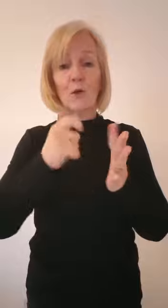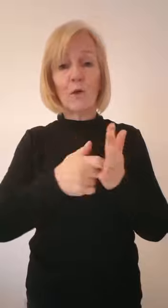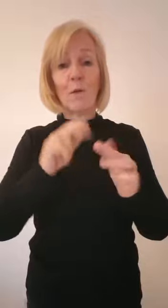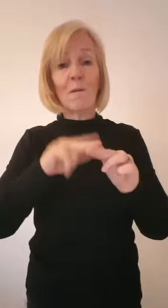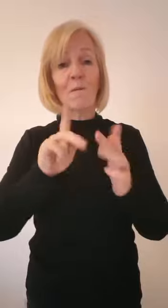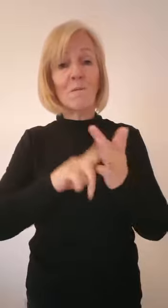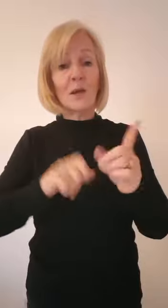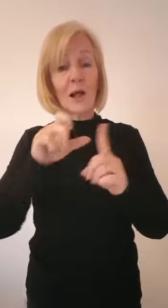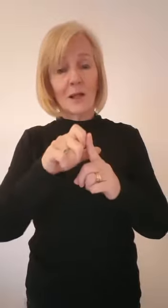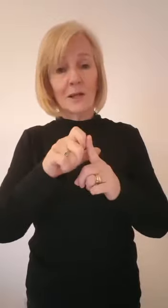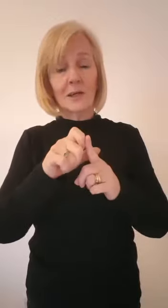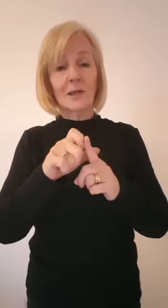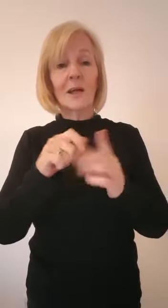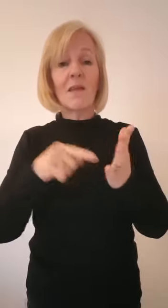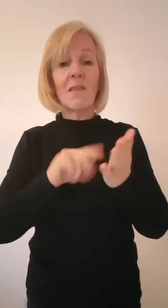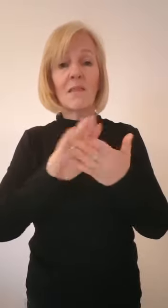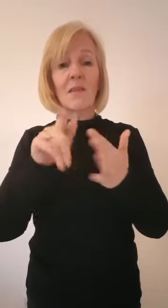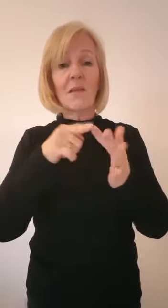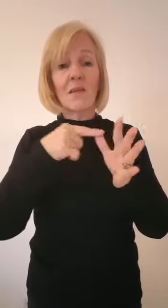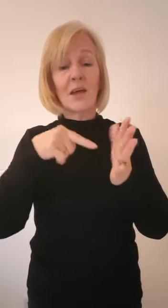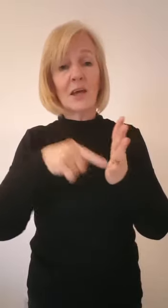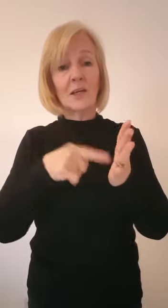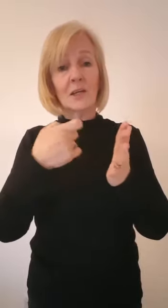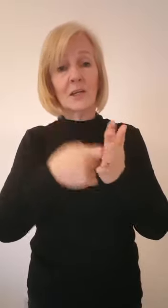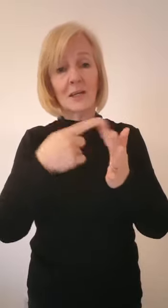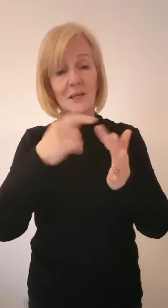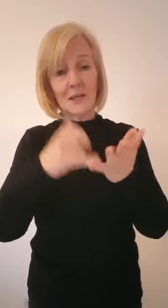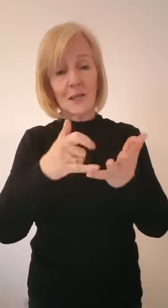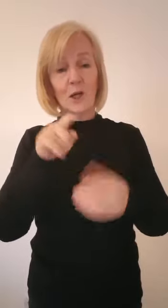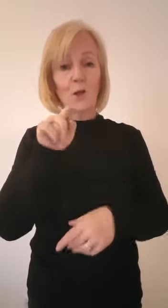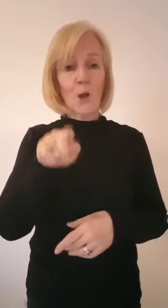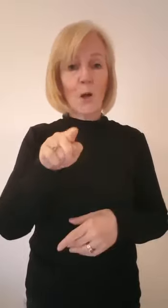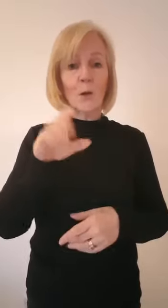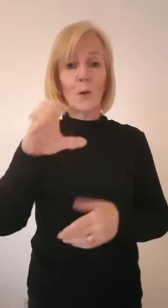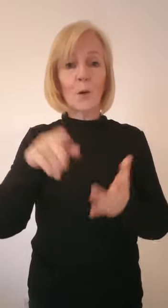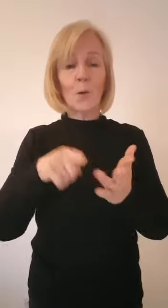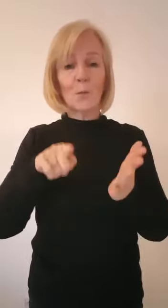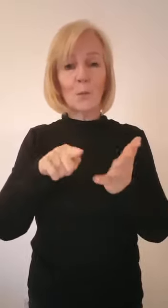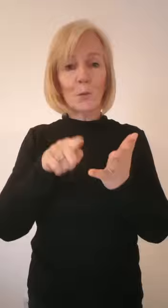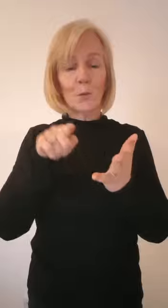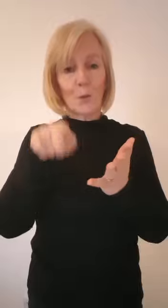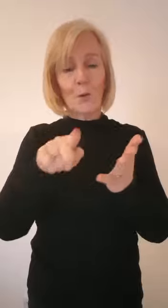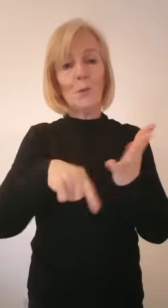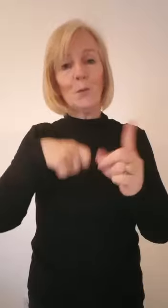Chesterfieldtheatres.co.uk